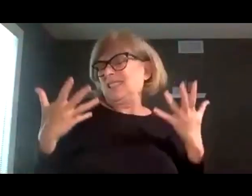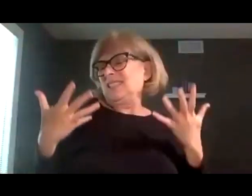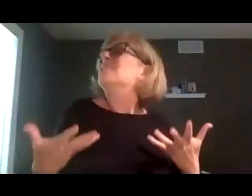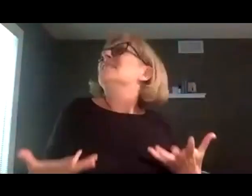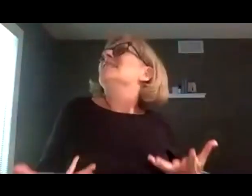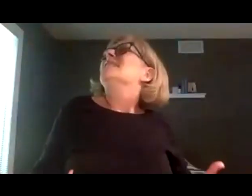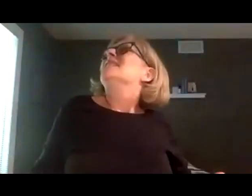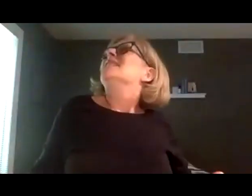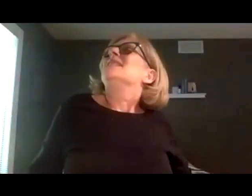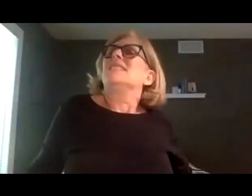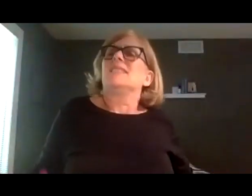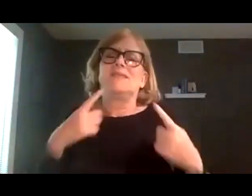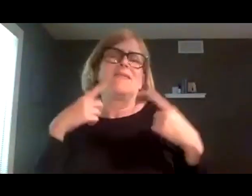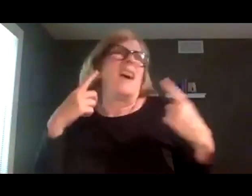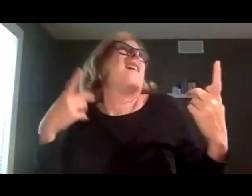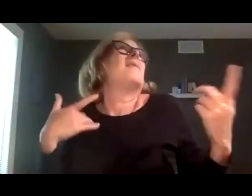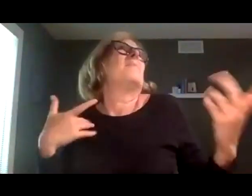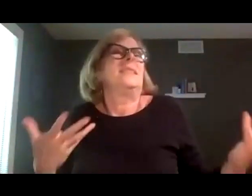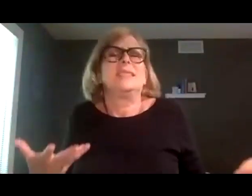pizzazz